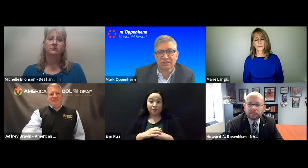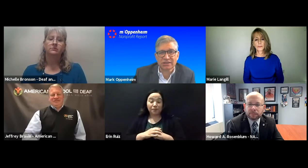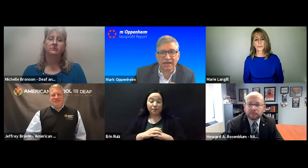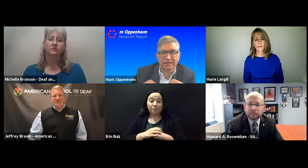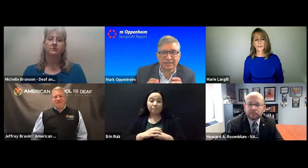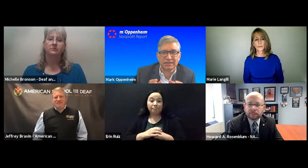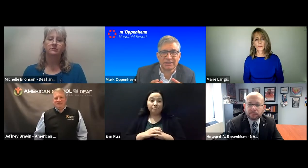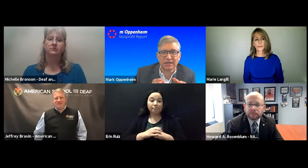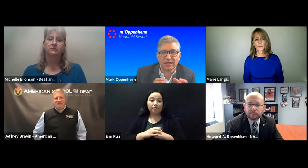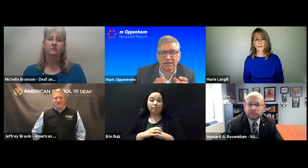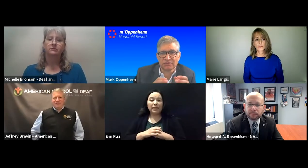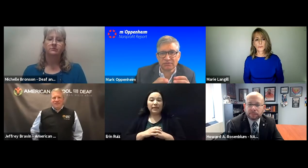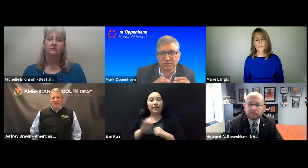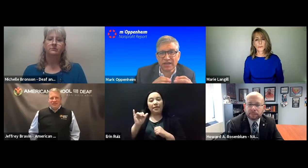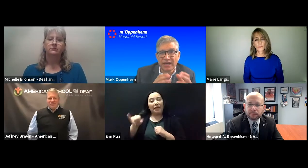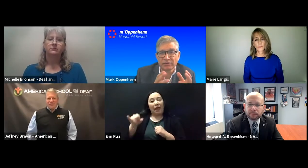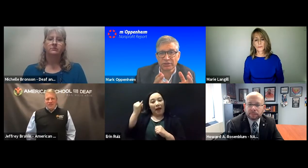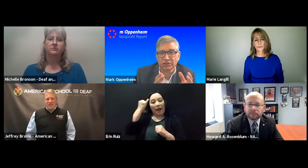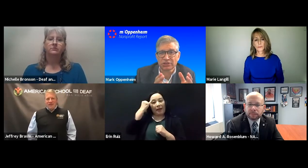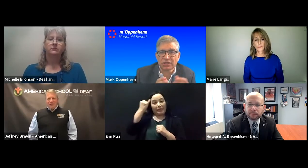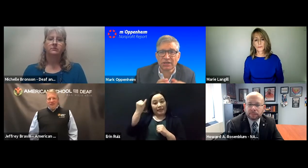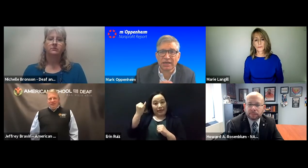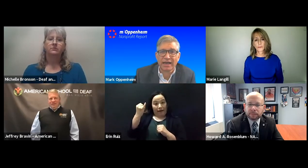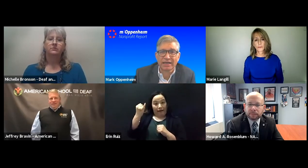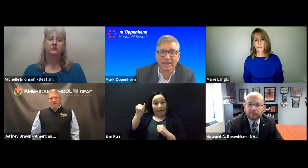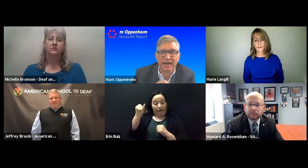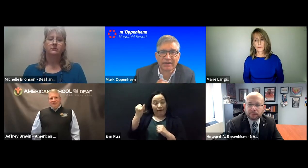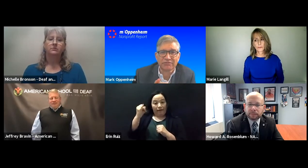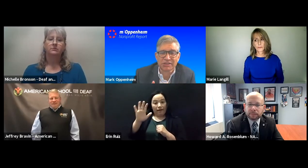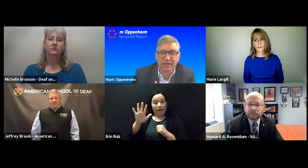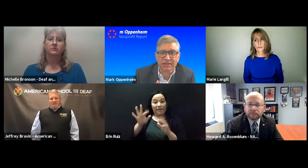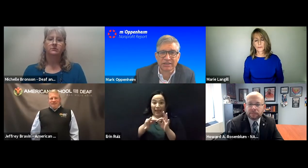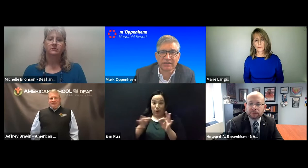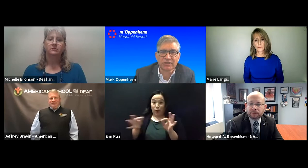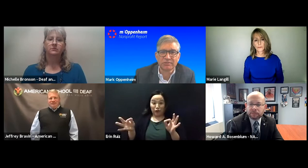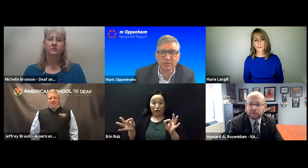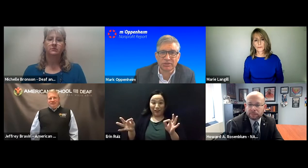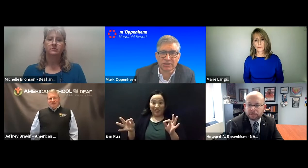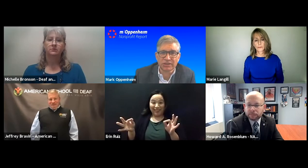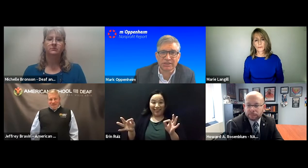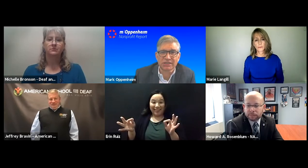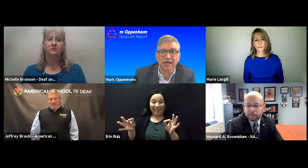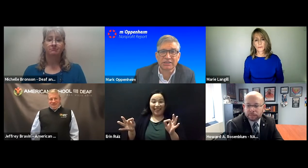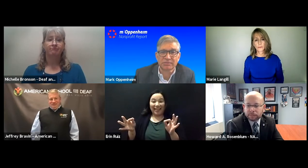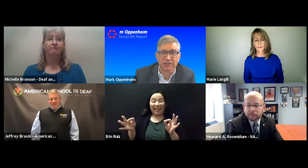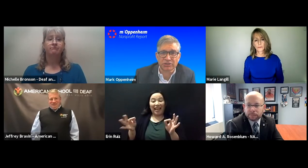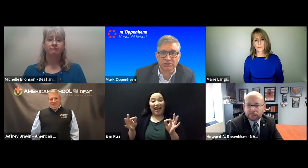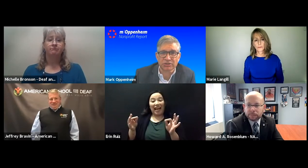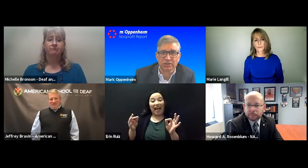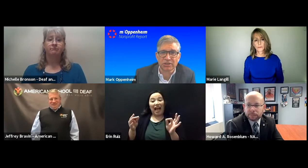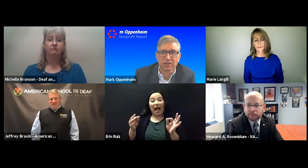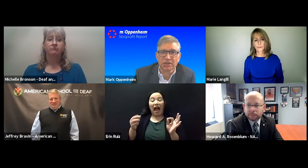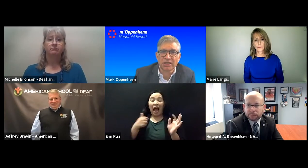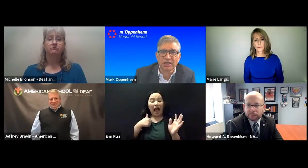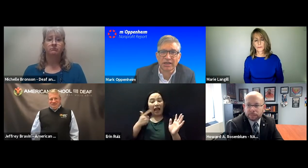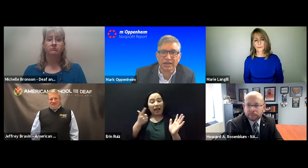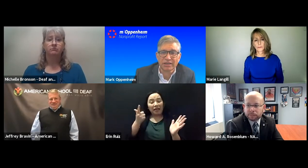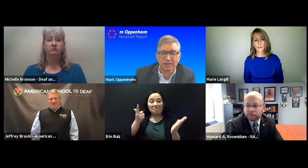this idea of language. And I have to say, the deaf community is not special